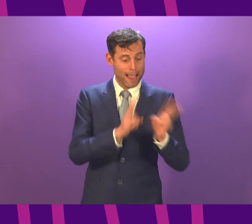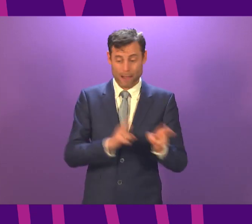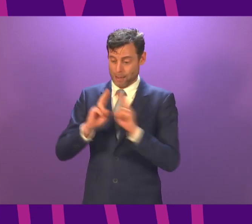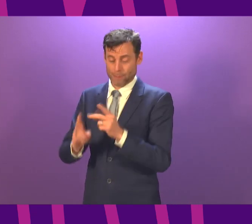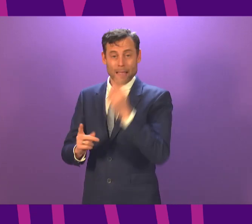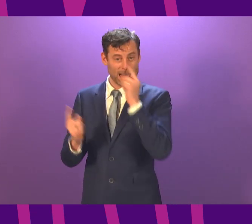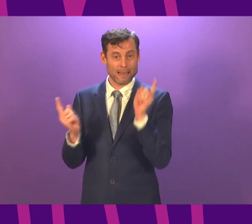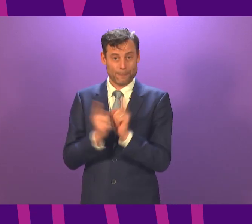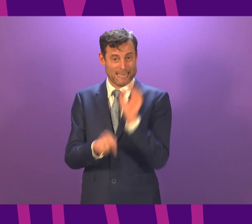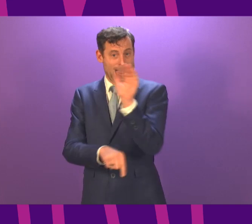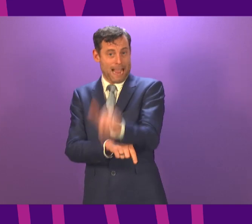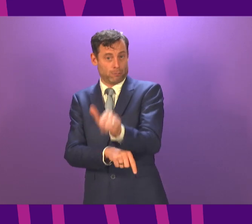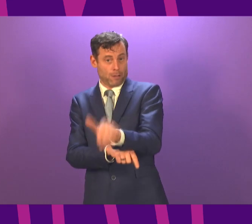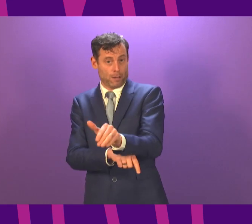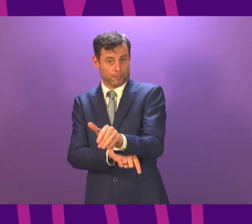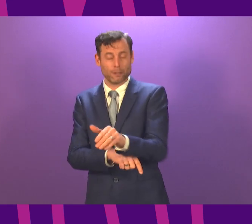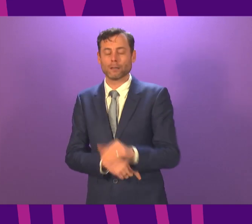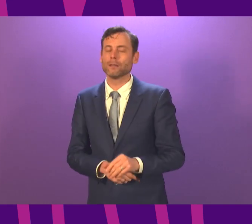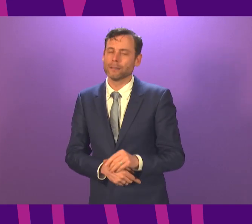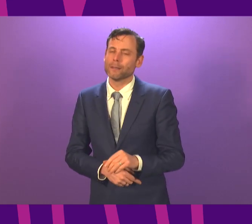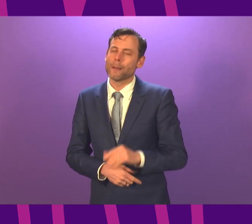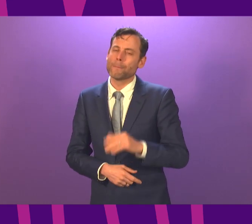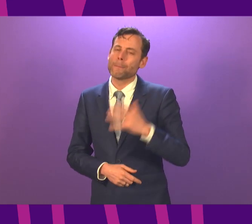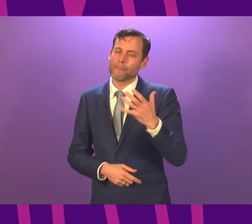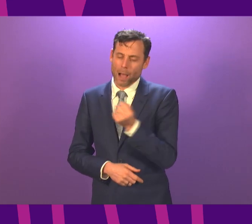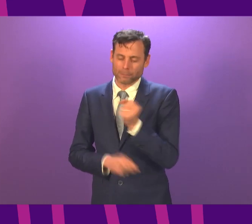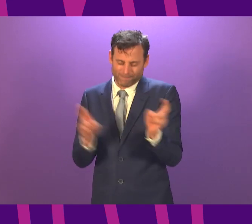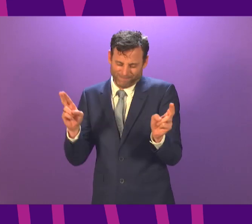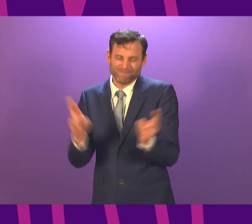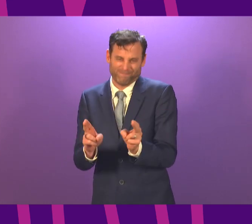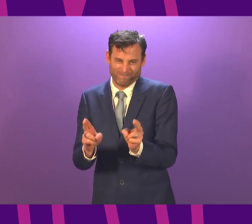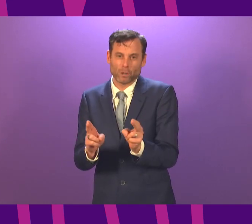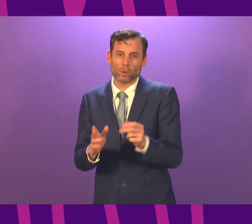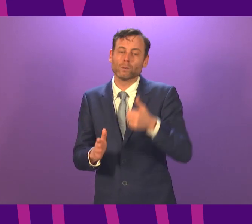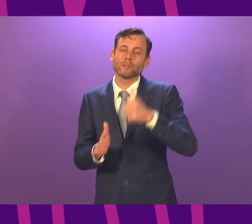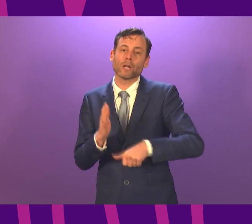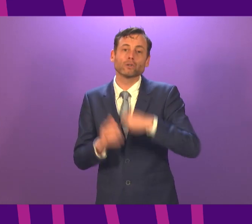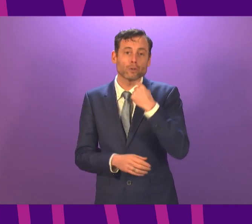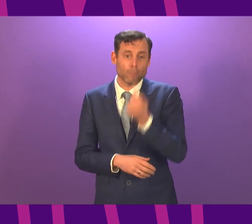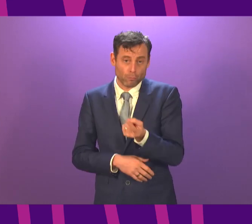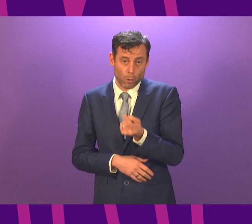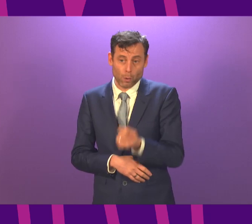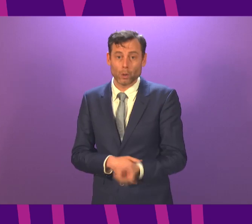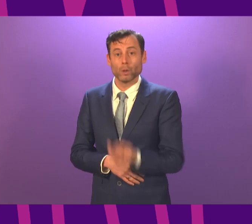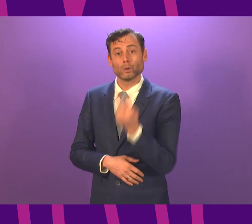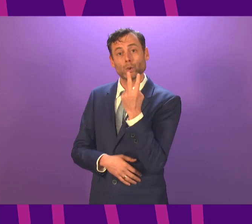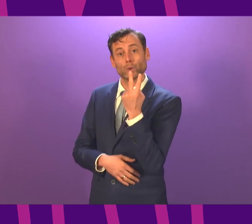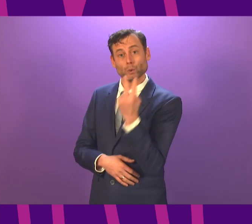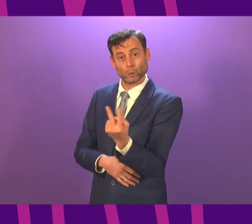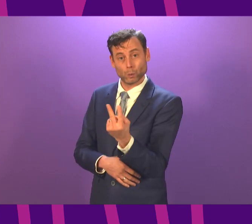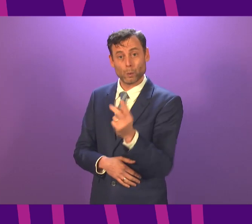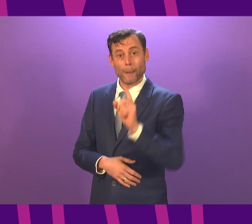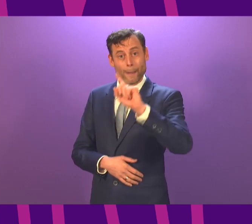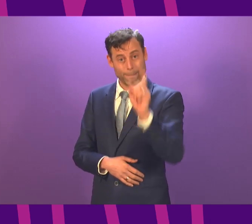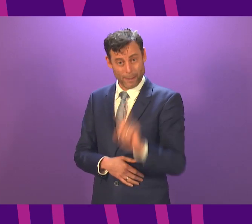transmissibility of this new variant, we consider it necessary to restrict that further. From tomorrow, a maximum of two people from up to two